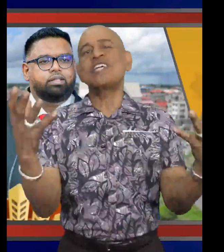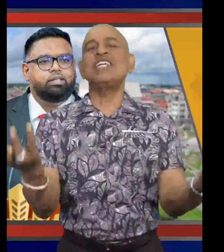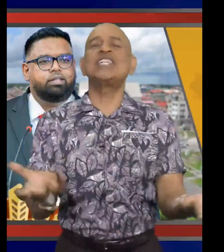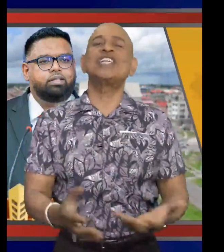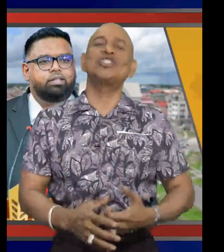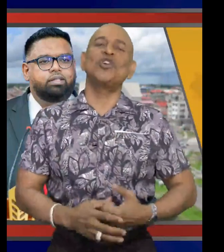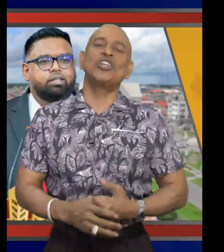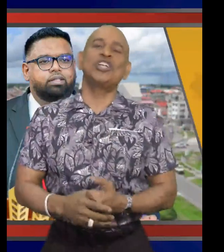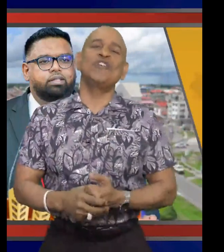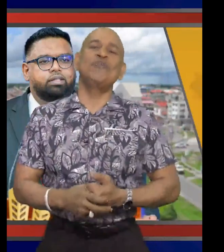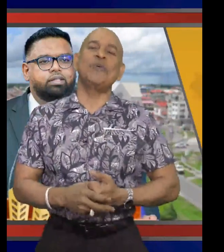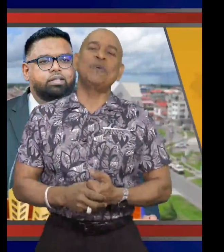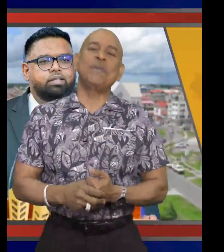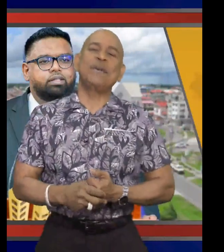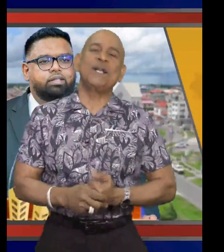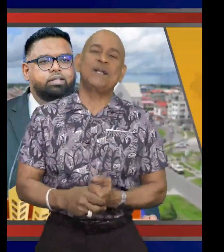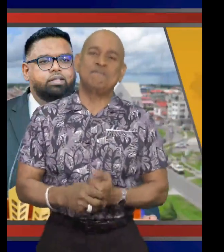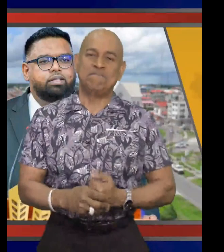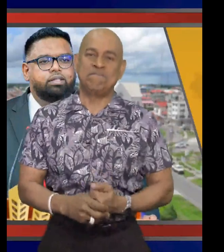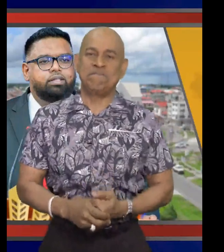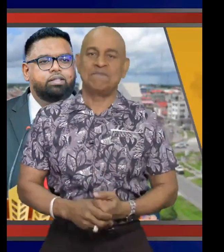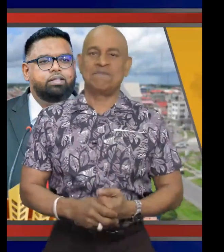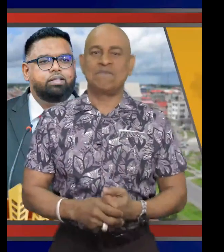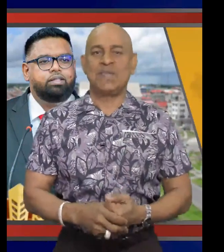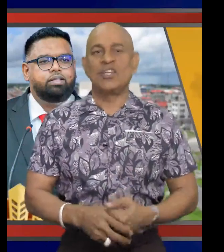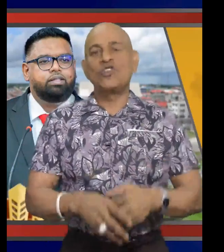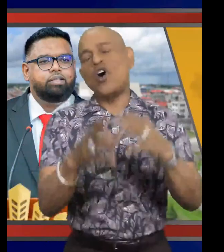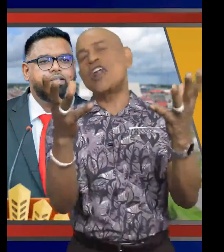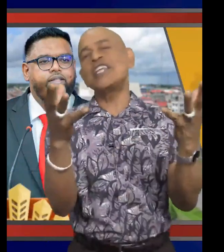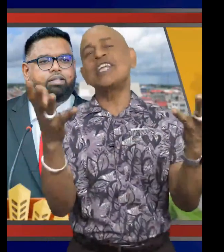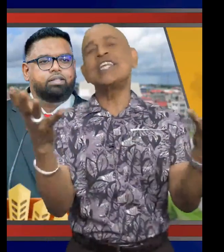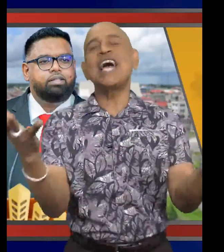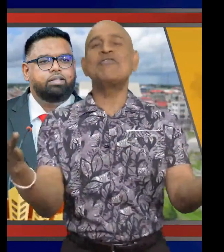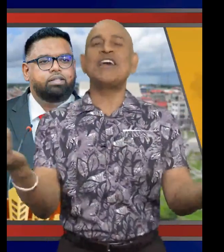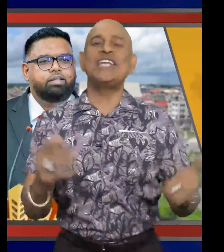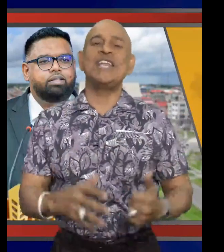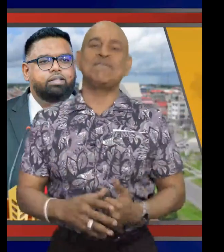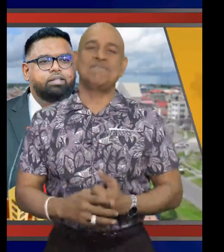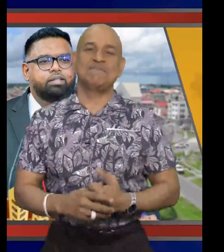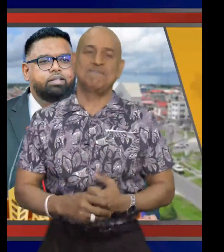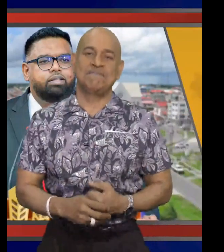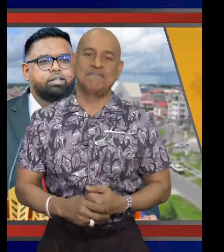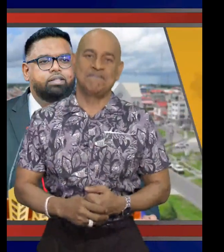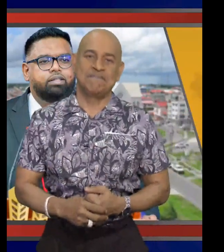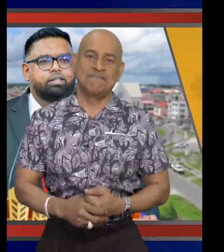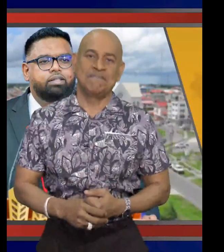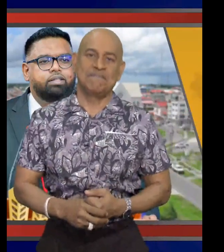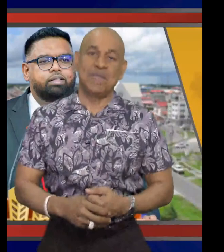Jagdil says he is still searching for people to audit and can't find them.